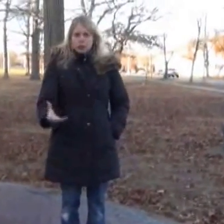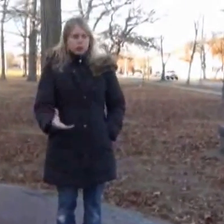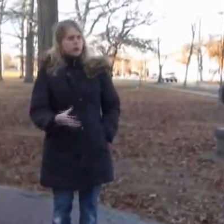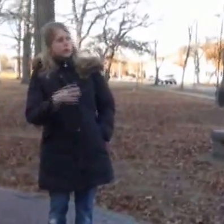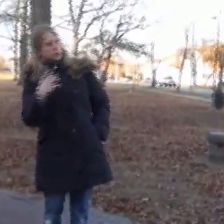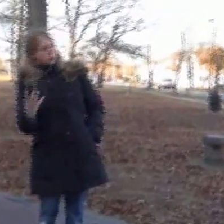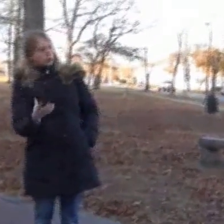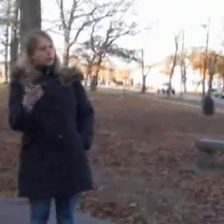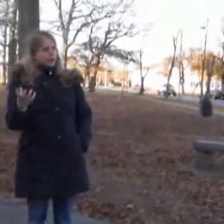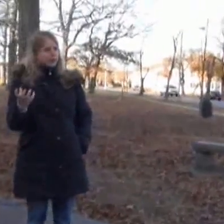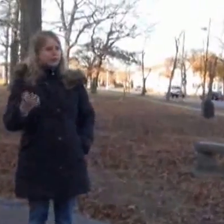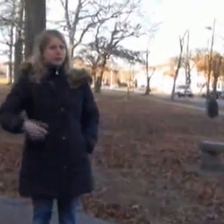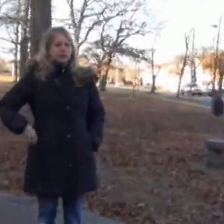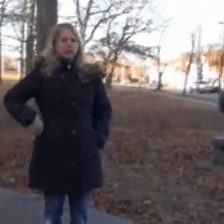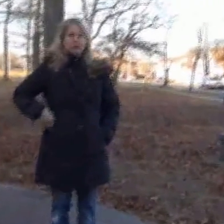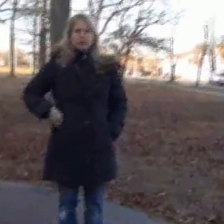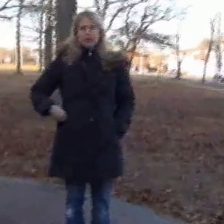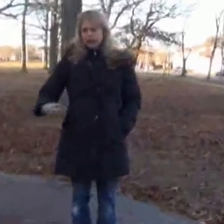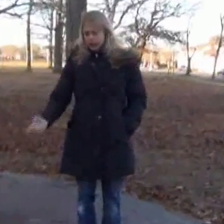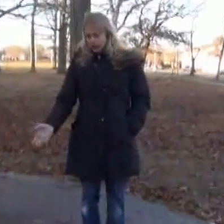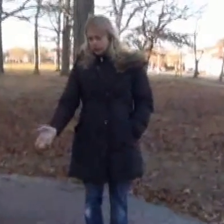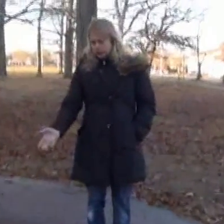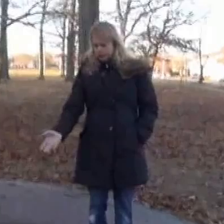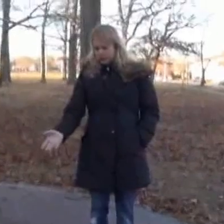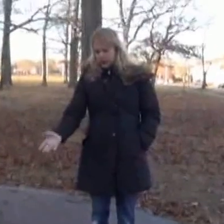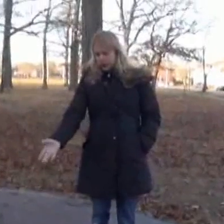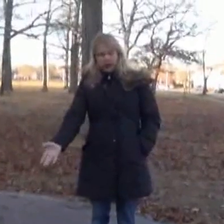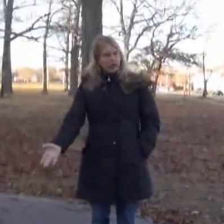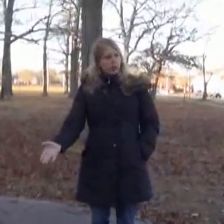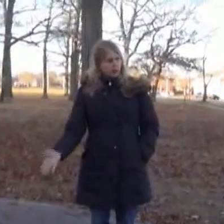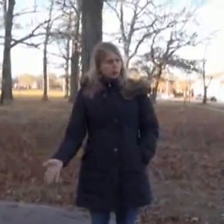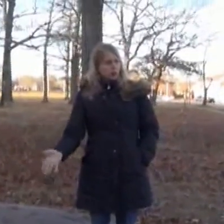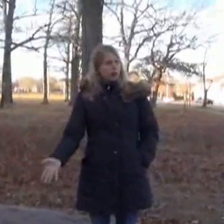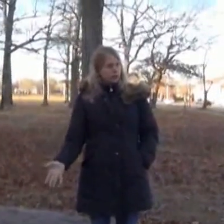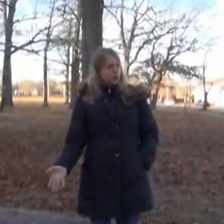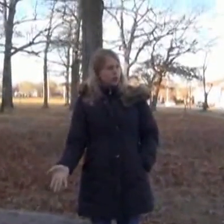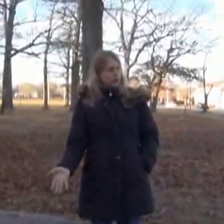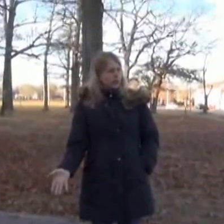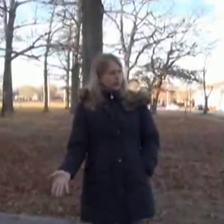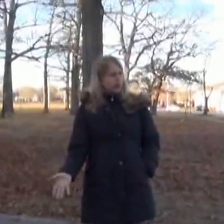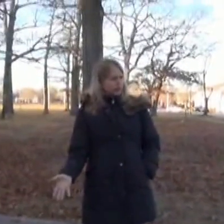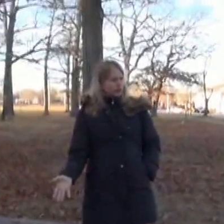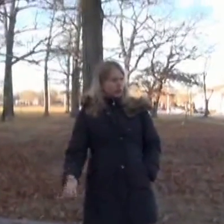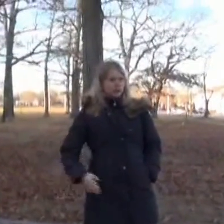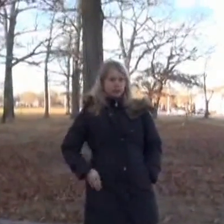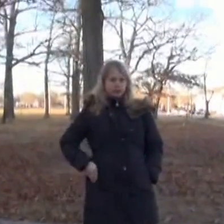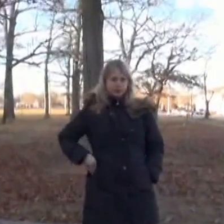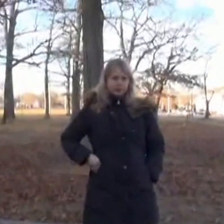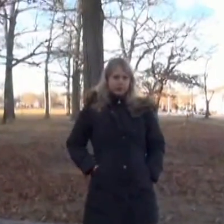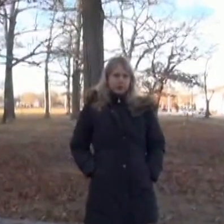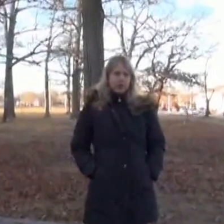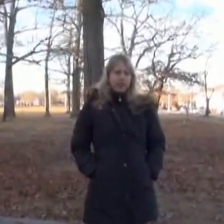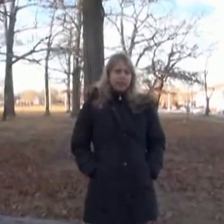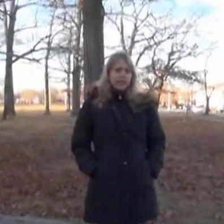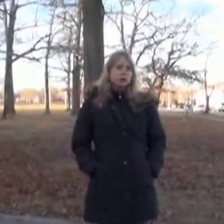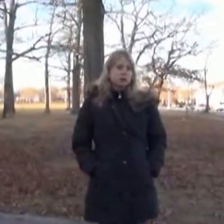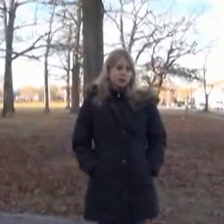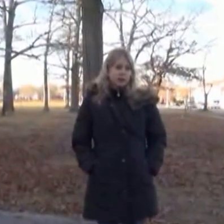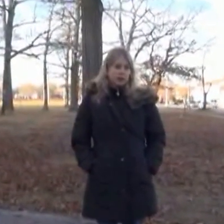get approval to do all this. And, you know, Abe would go around and talk about the Holocaust. He was very